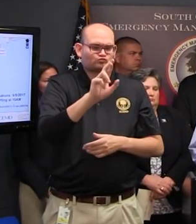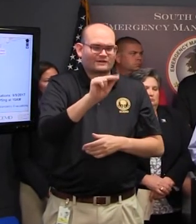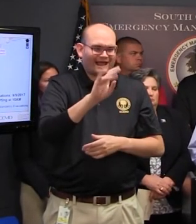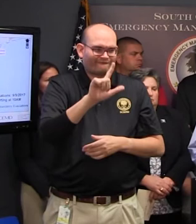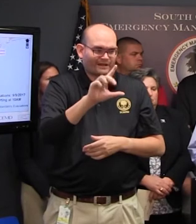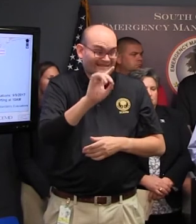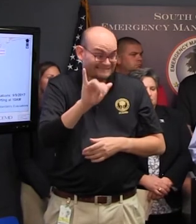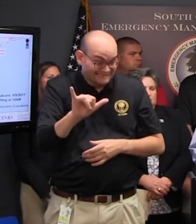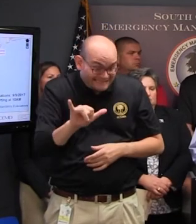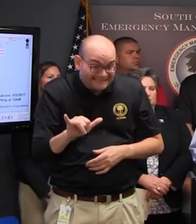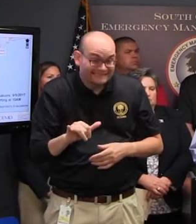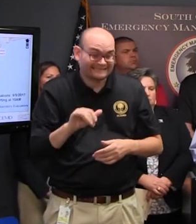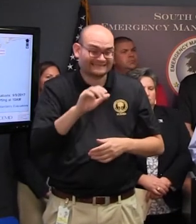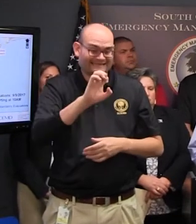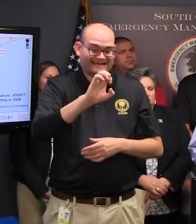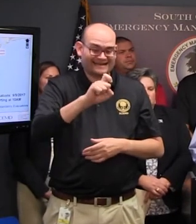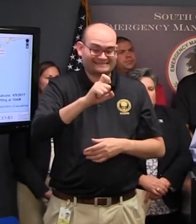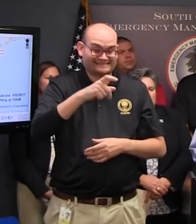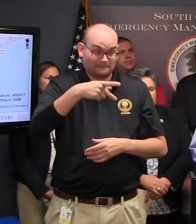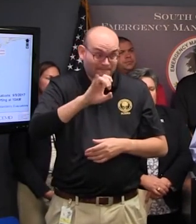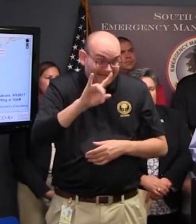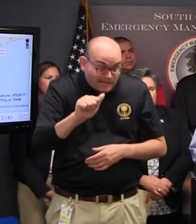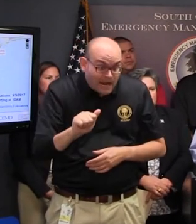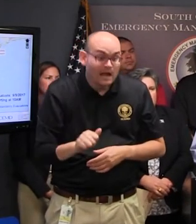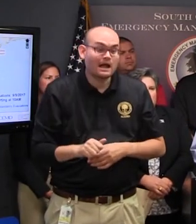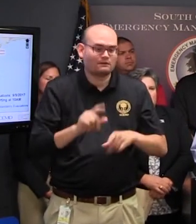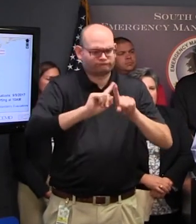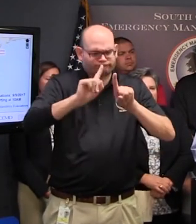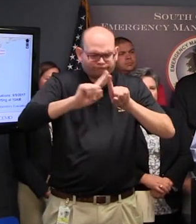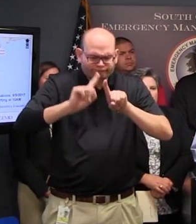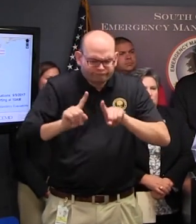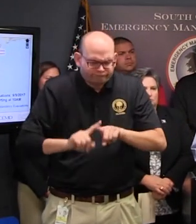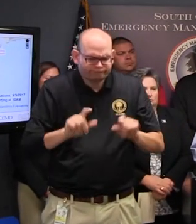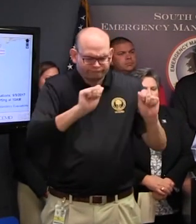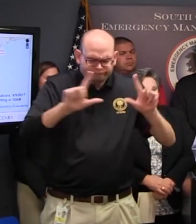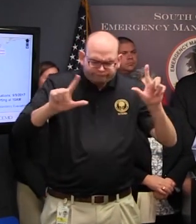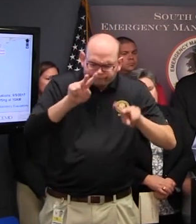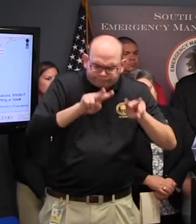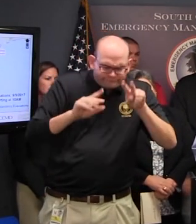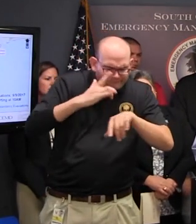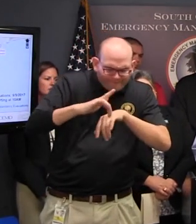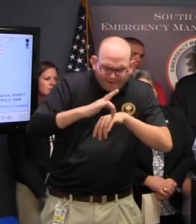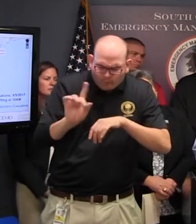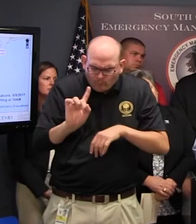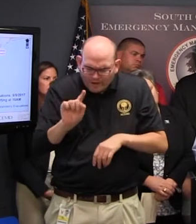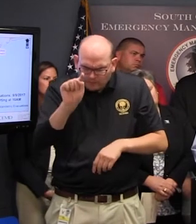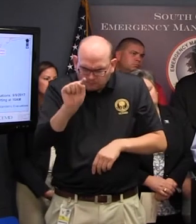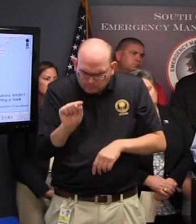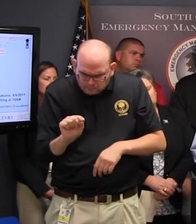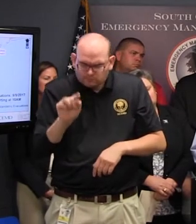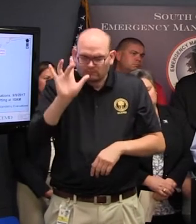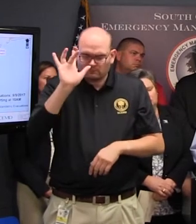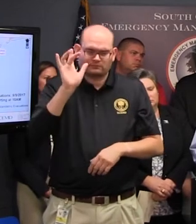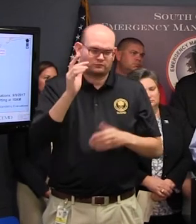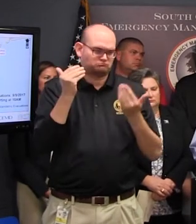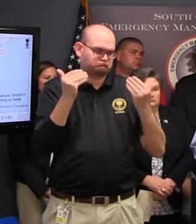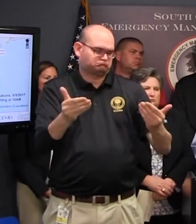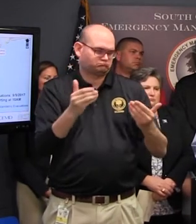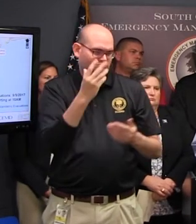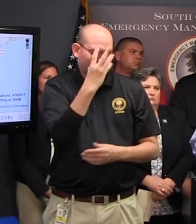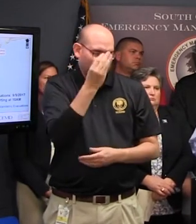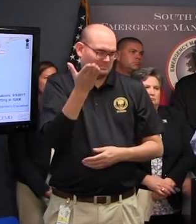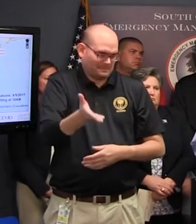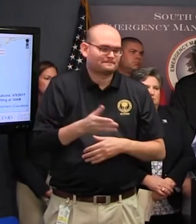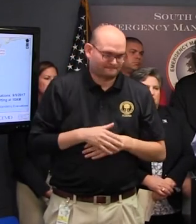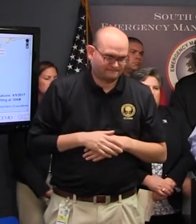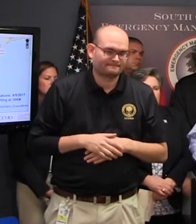hotel rooms that are available in the all across the state furthermore on the shelters that are open and